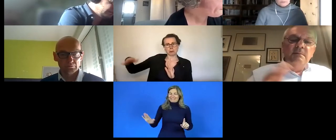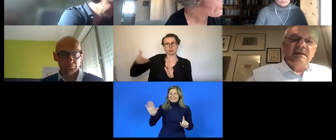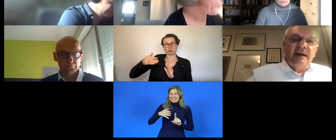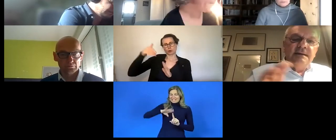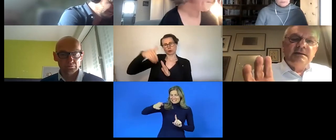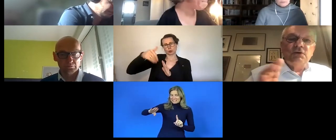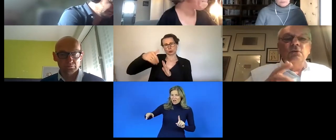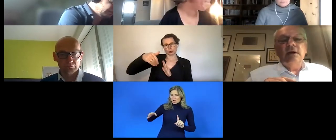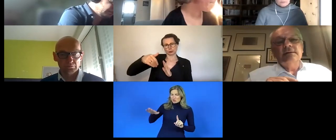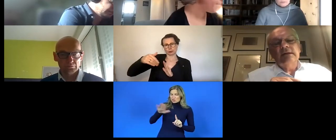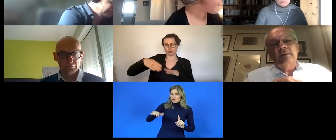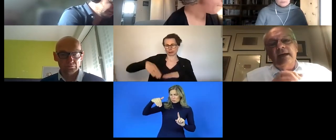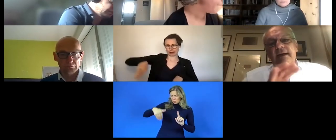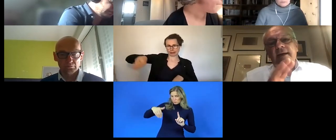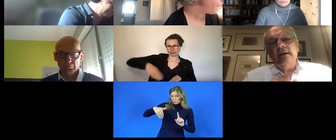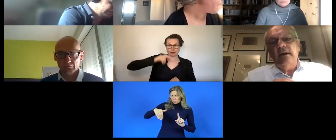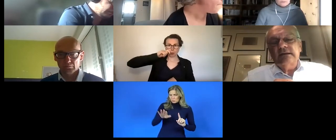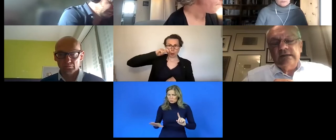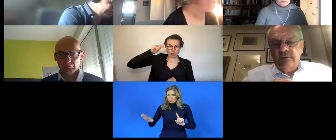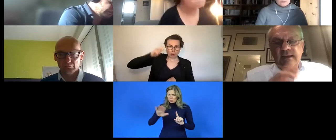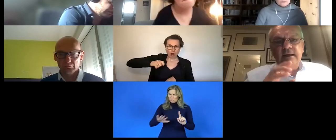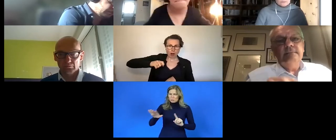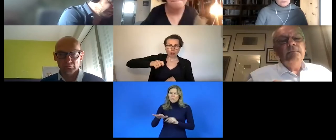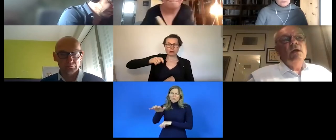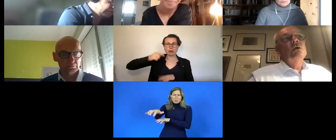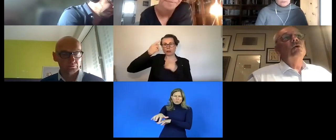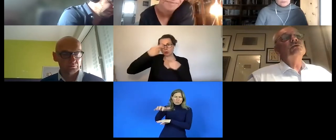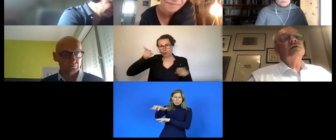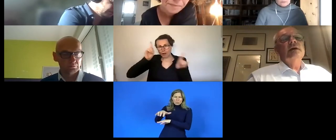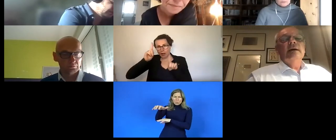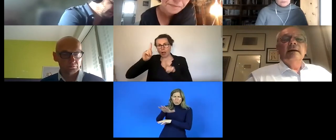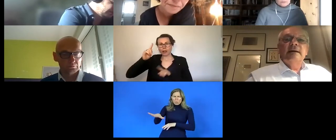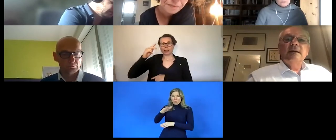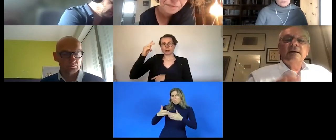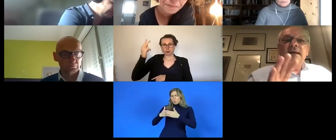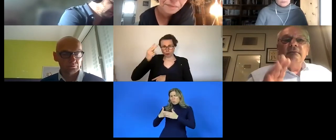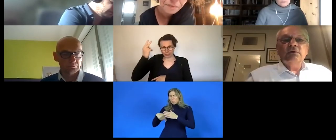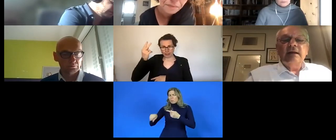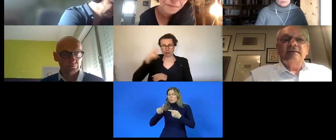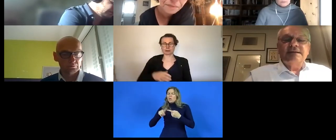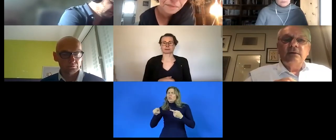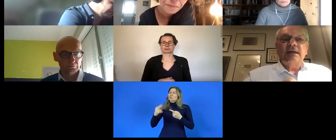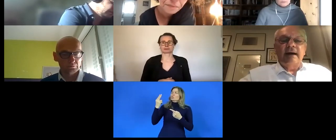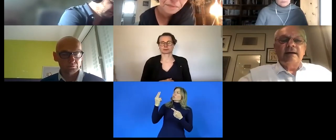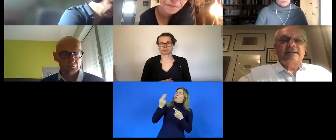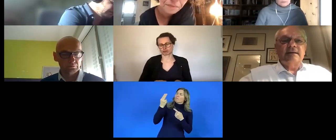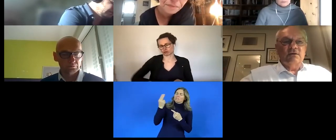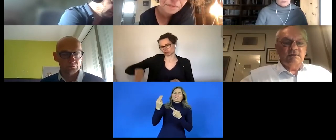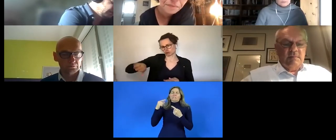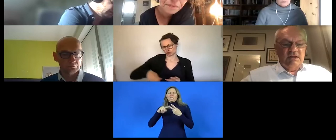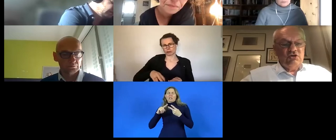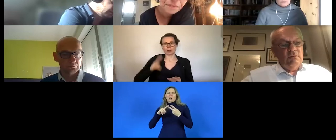very rural area with borders to slovenia slovakia and hungary